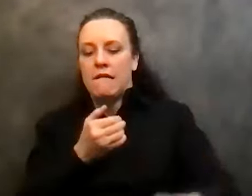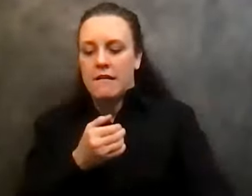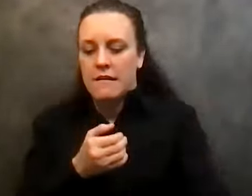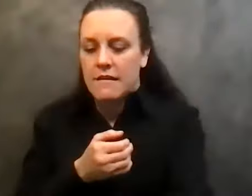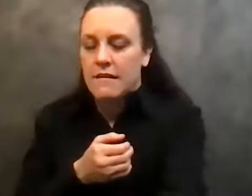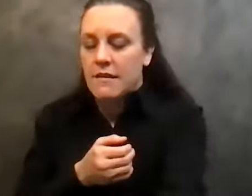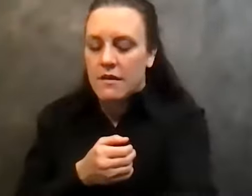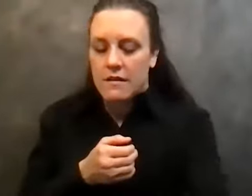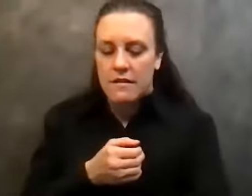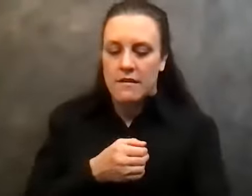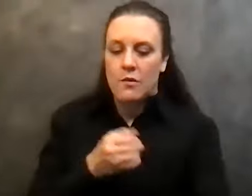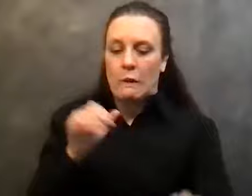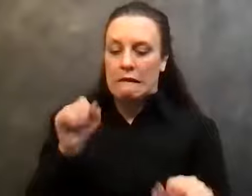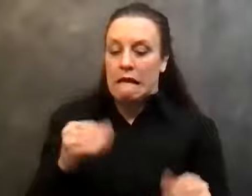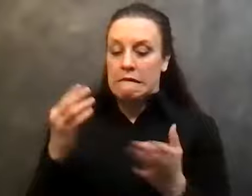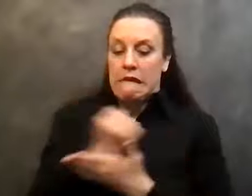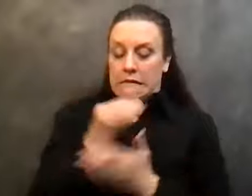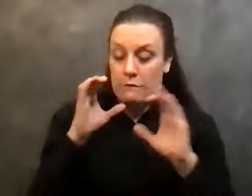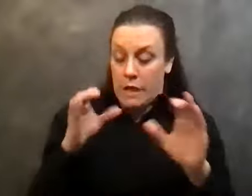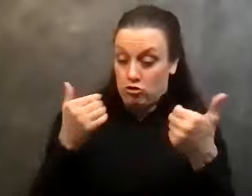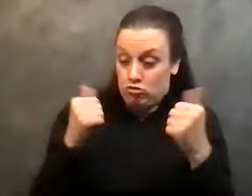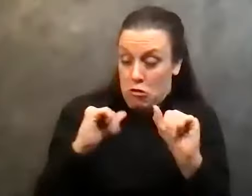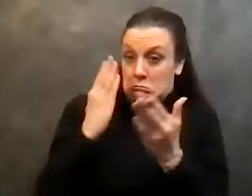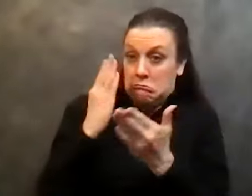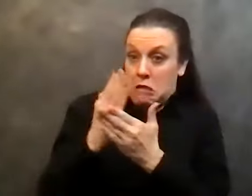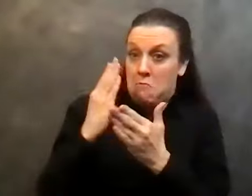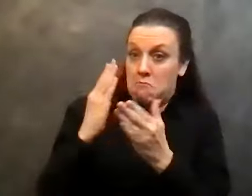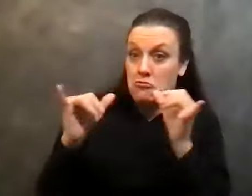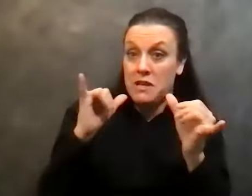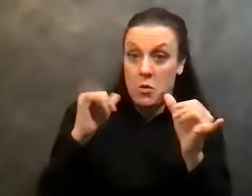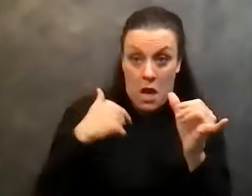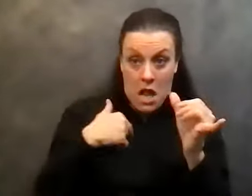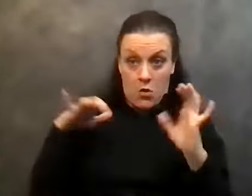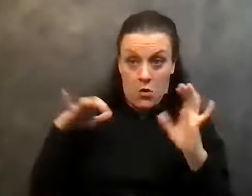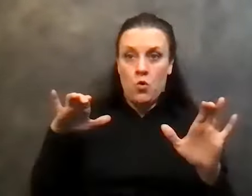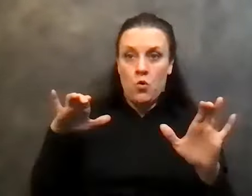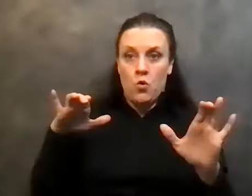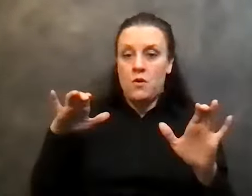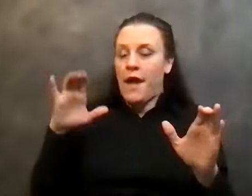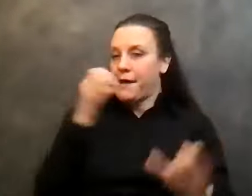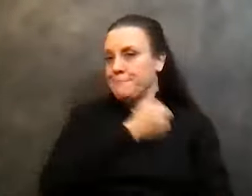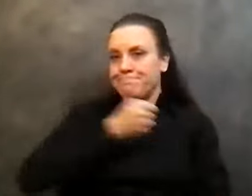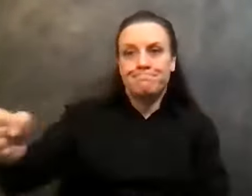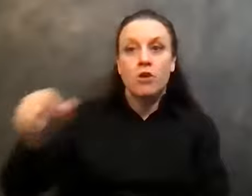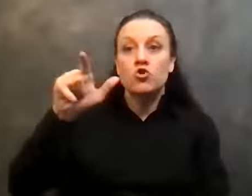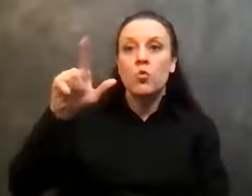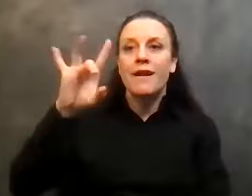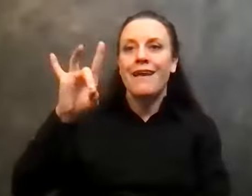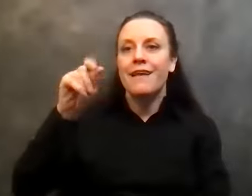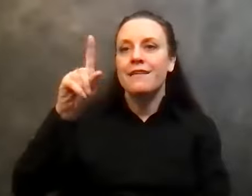you know, to, to try to stop drinking. And what I did was I signed myself into a 28 day treatment center. And then